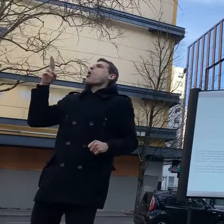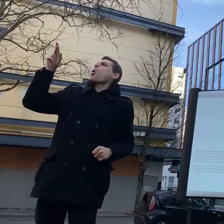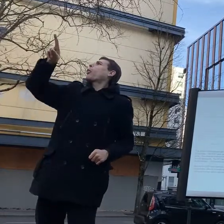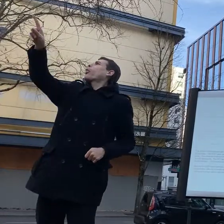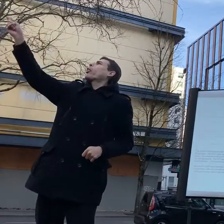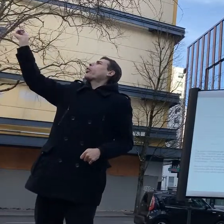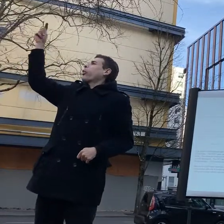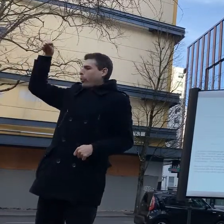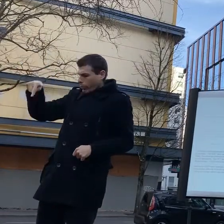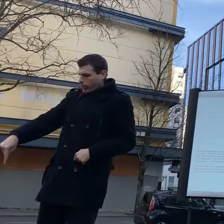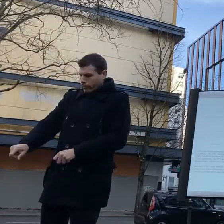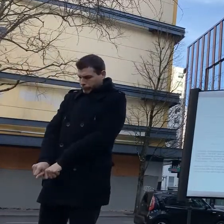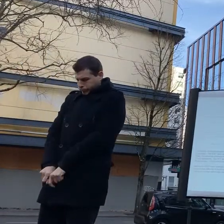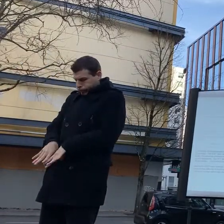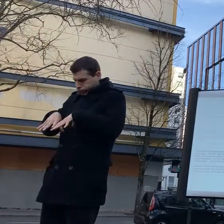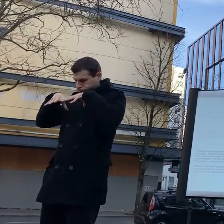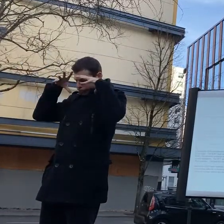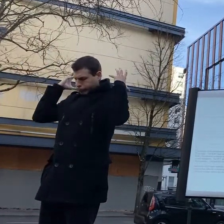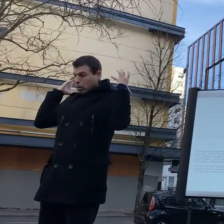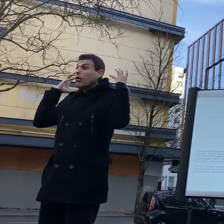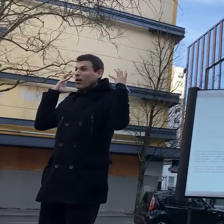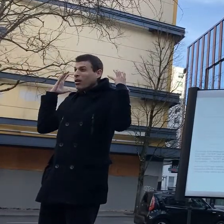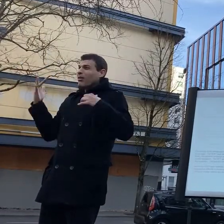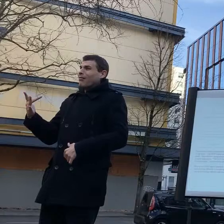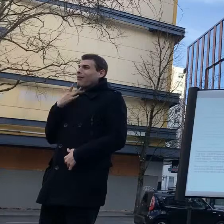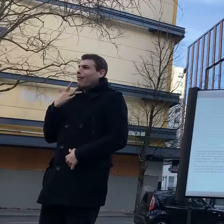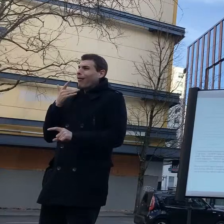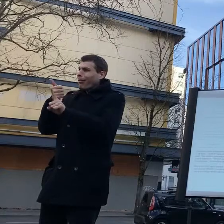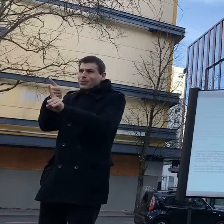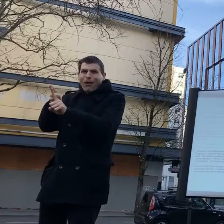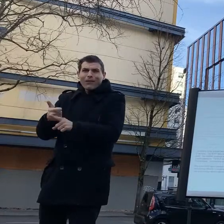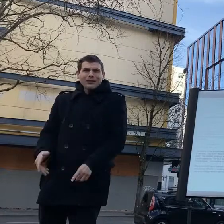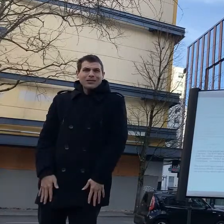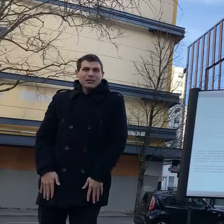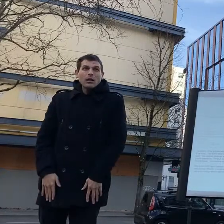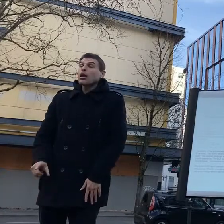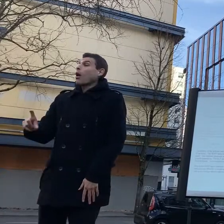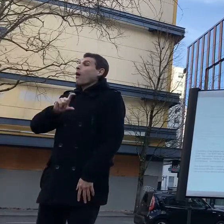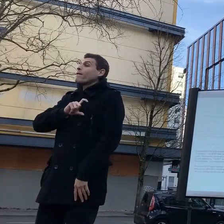that they experienced are completely familiar to those of us that were here in july